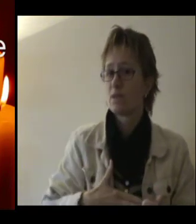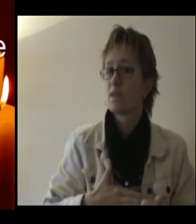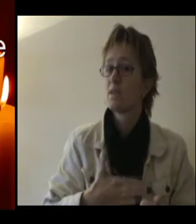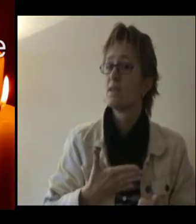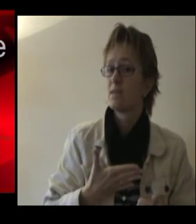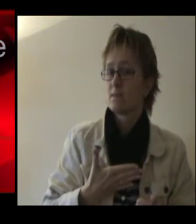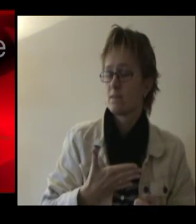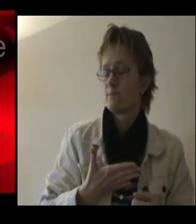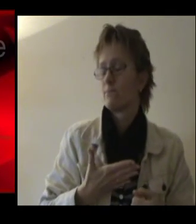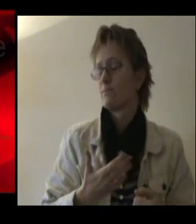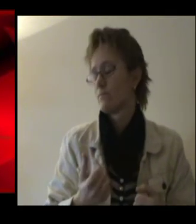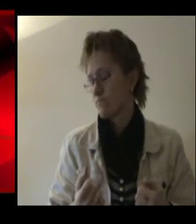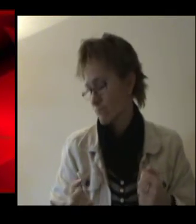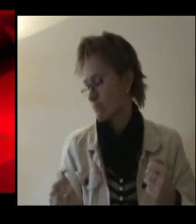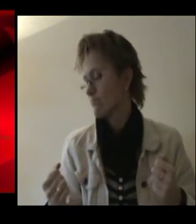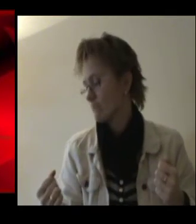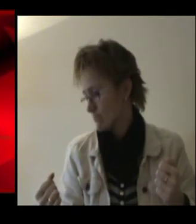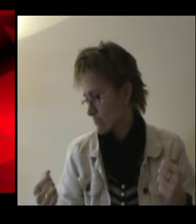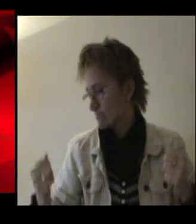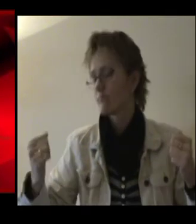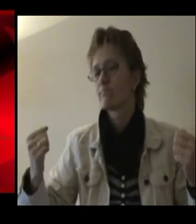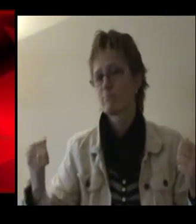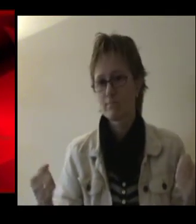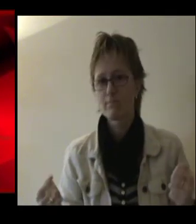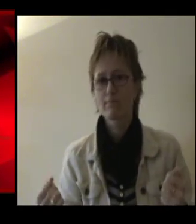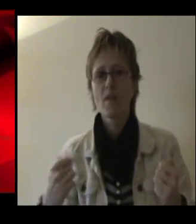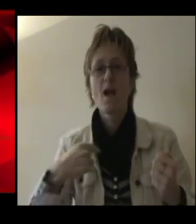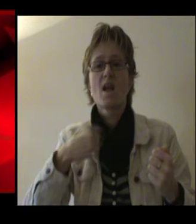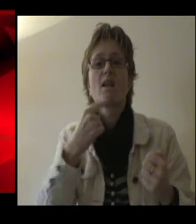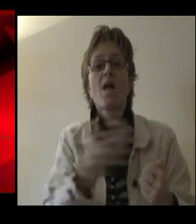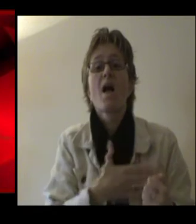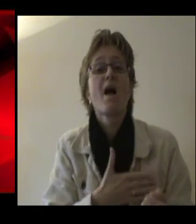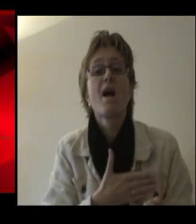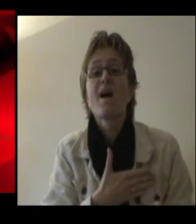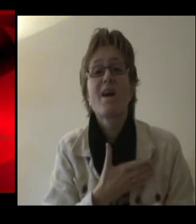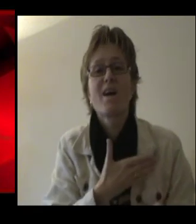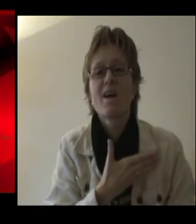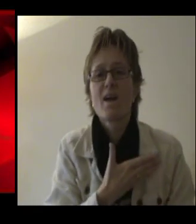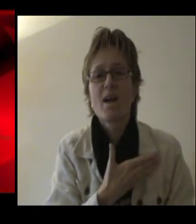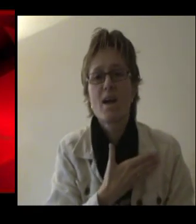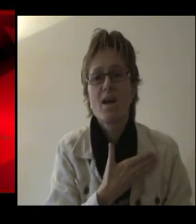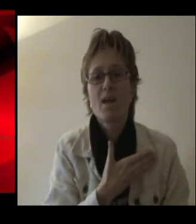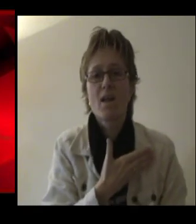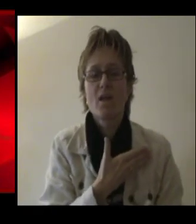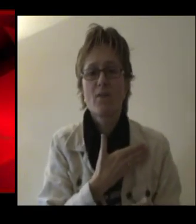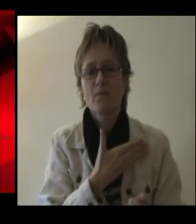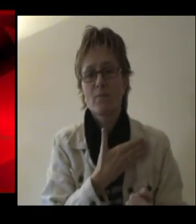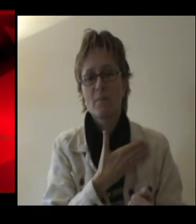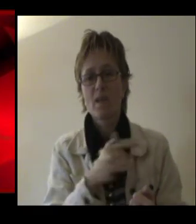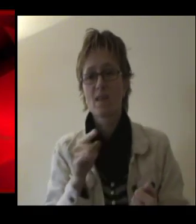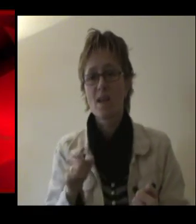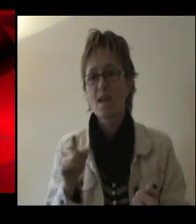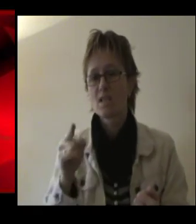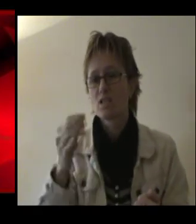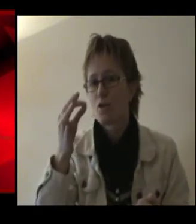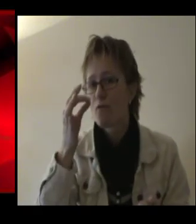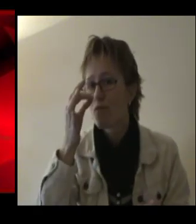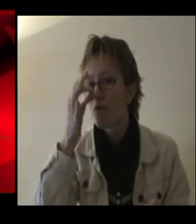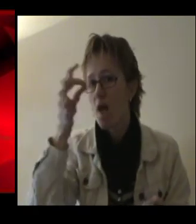need I say love, it is a